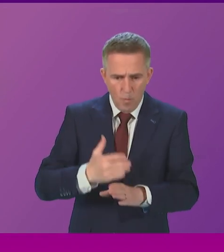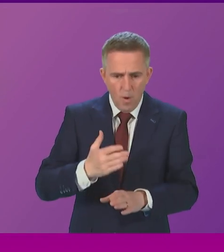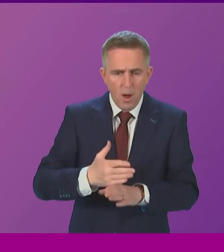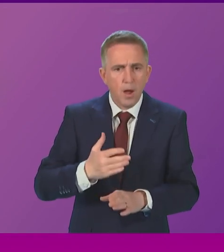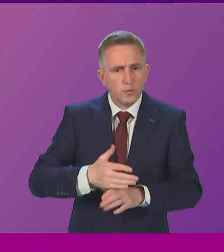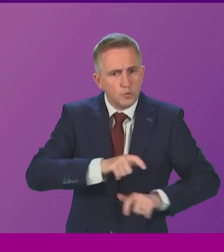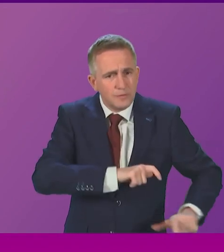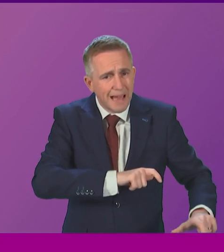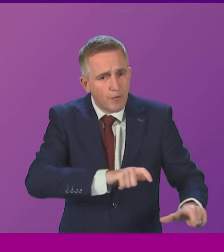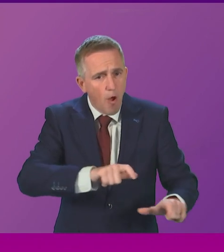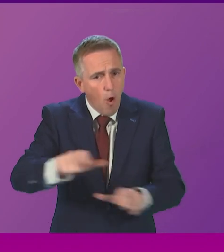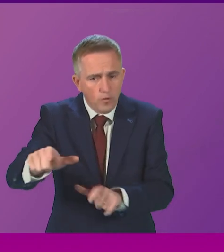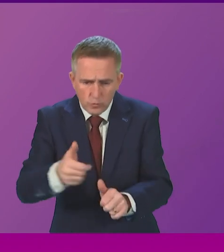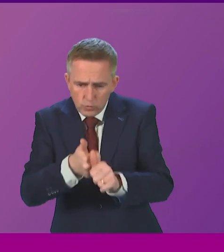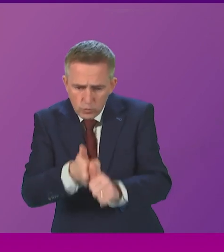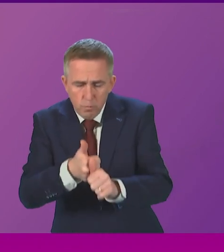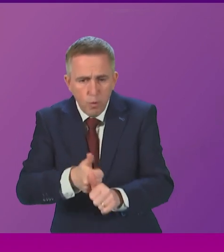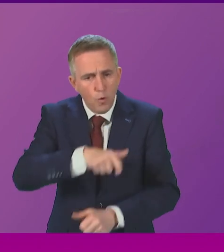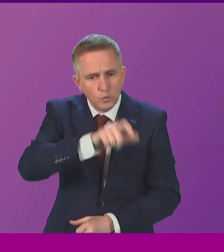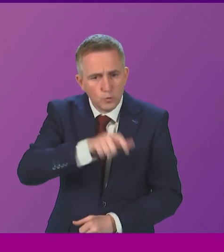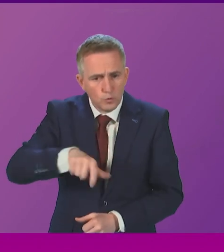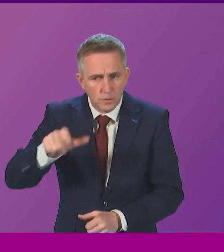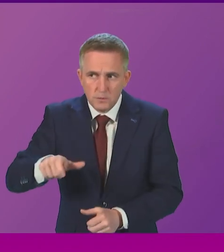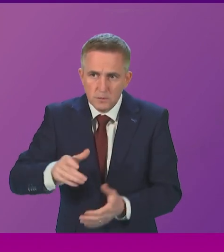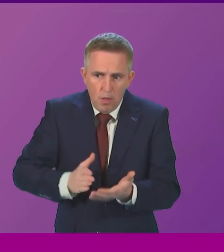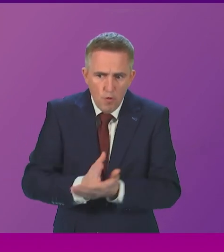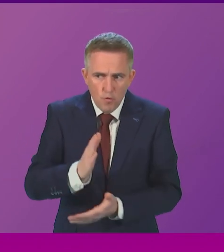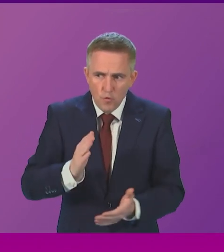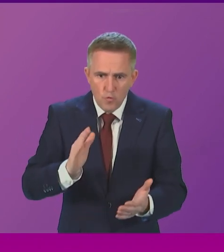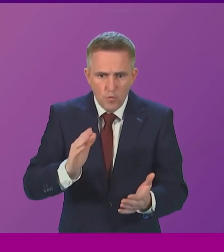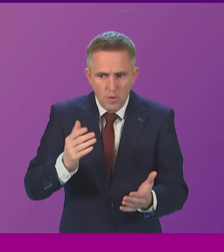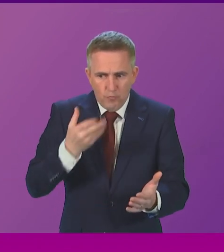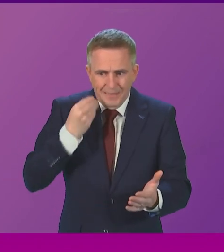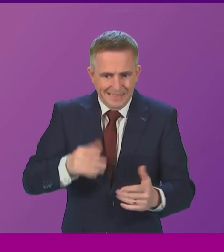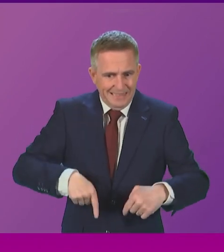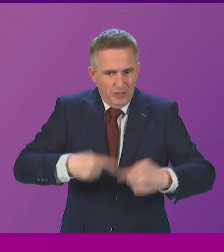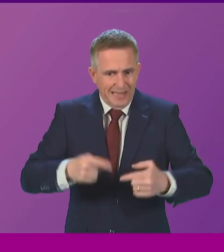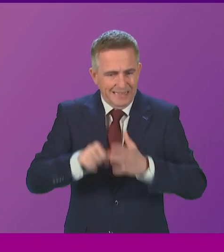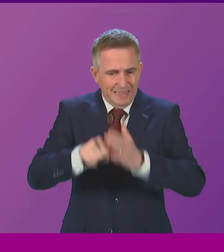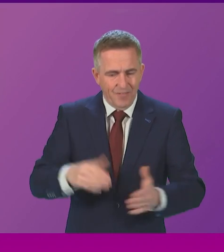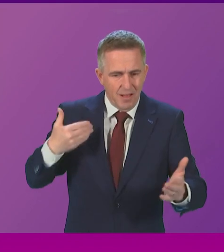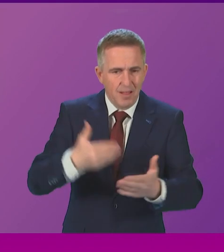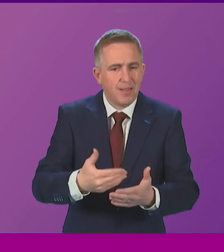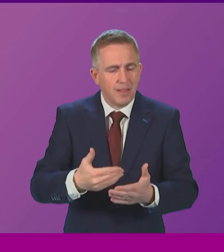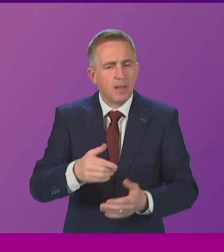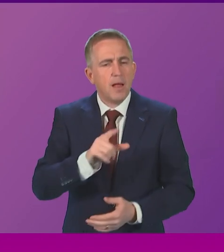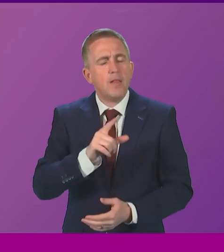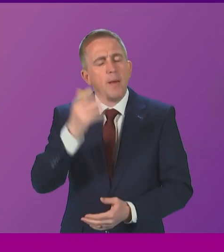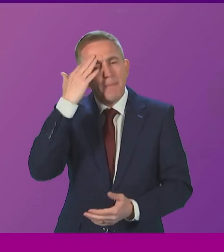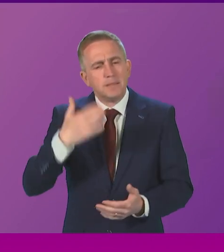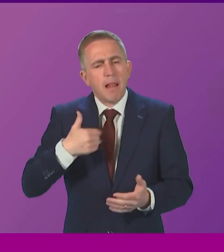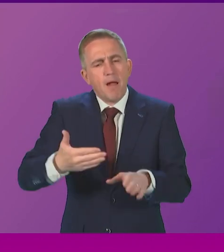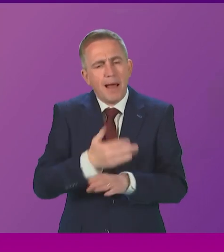enabled to continue to support students through what we know has been a difficult and challenging time and fundamentally that is what the mental health action plan will